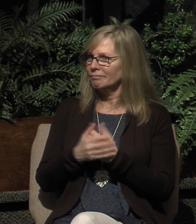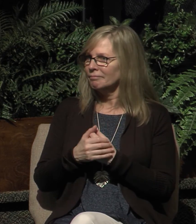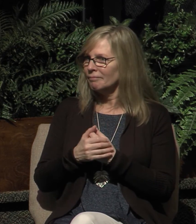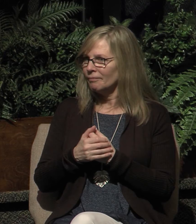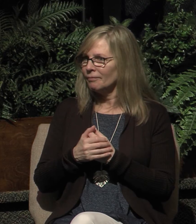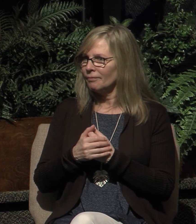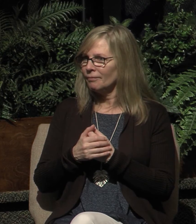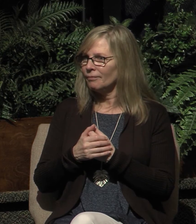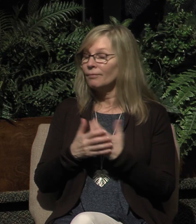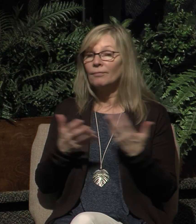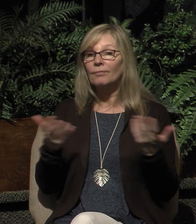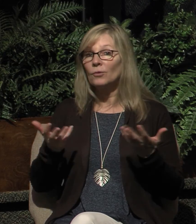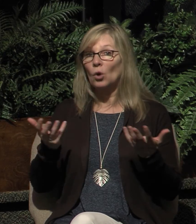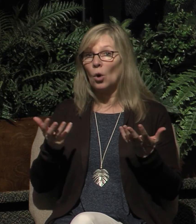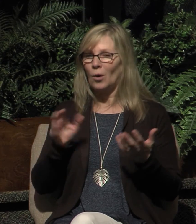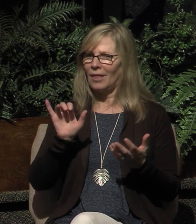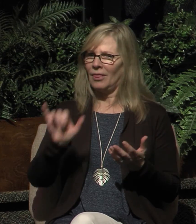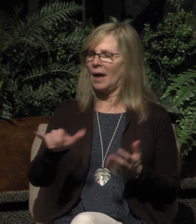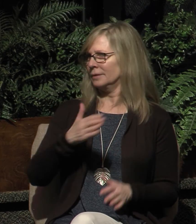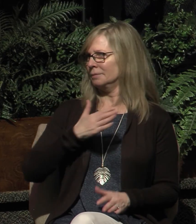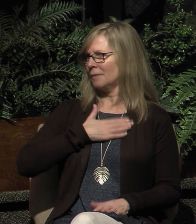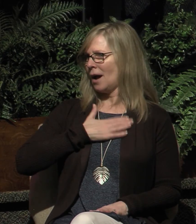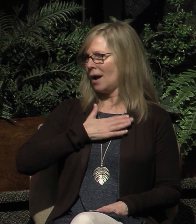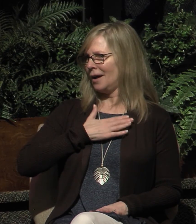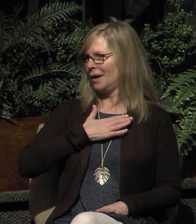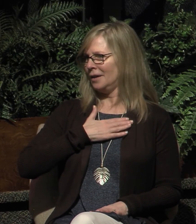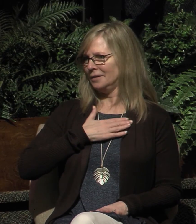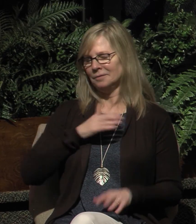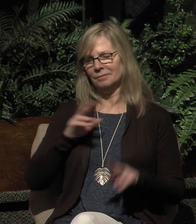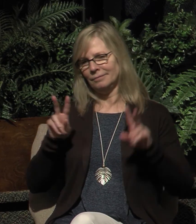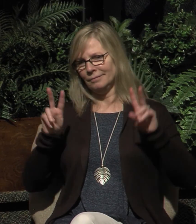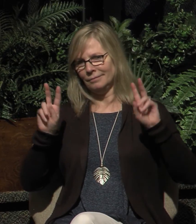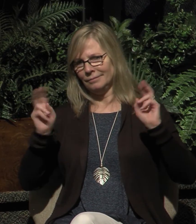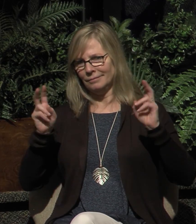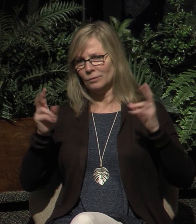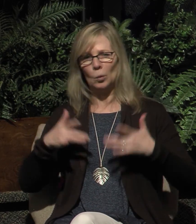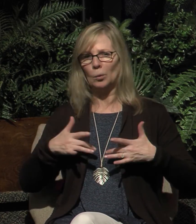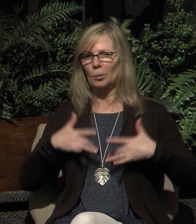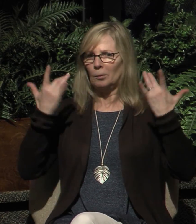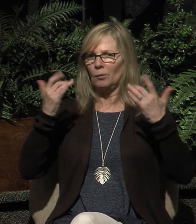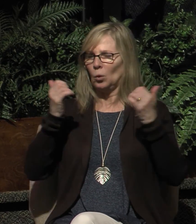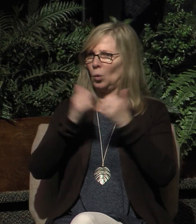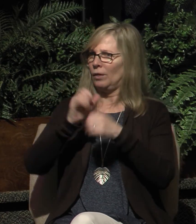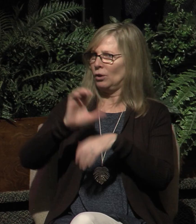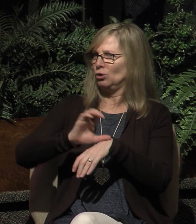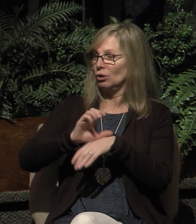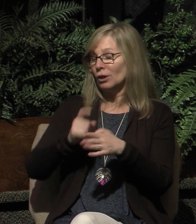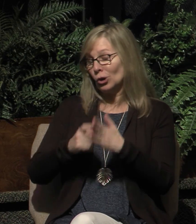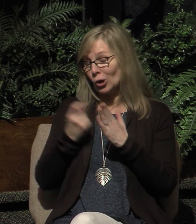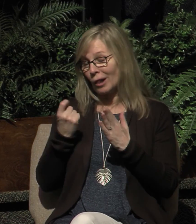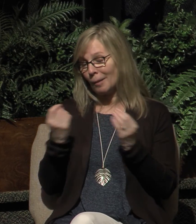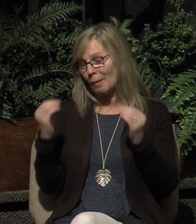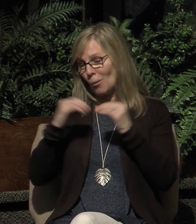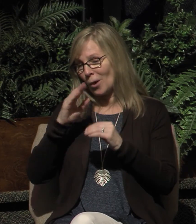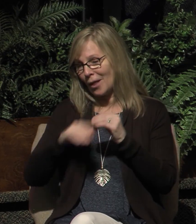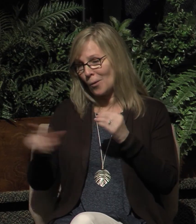so this is my state of the church address to you it took a little more than a week but it's my address to you